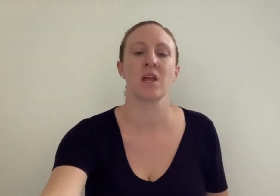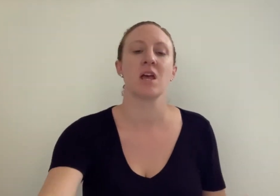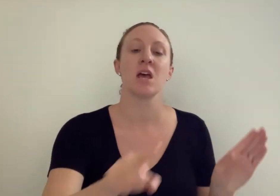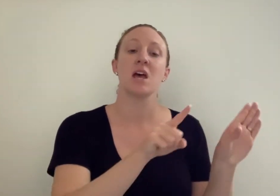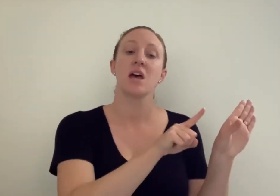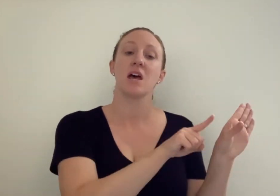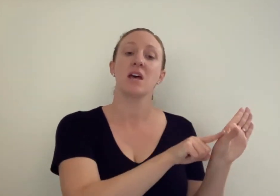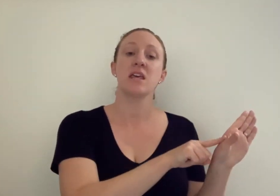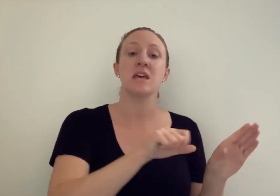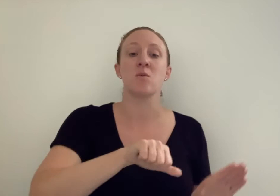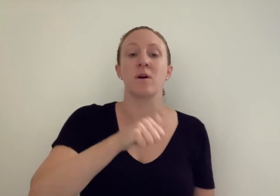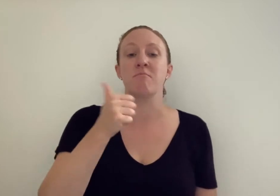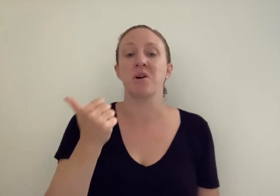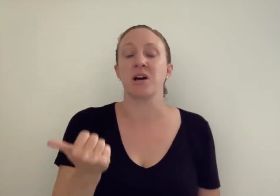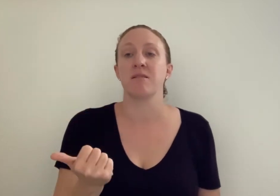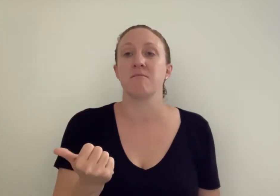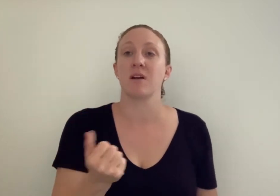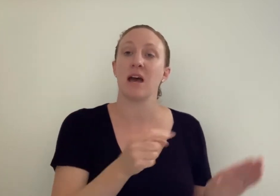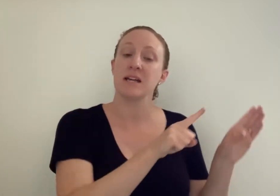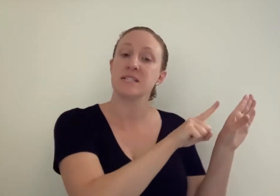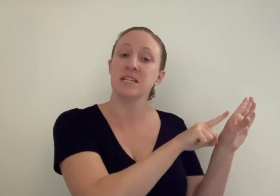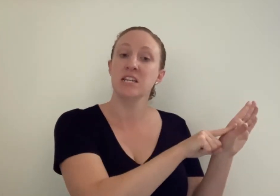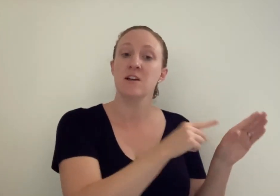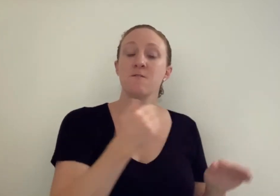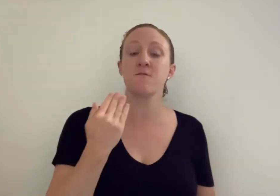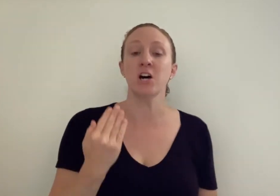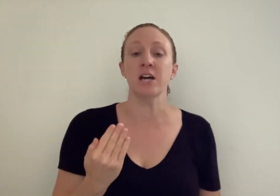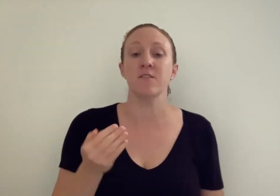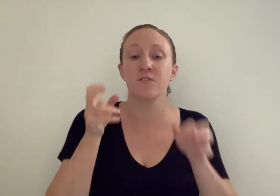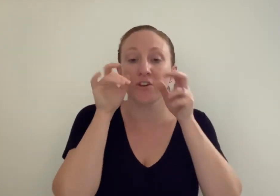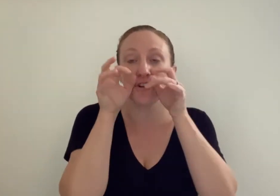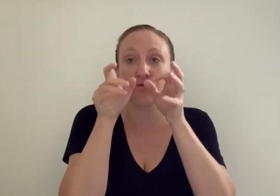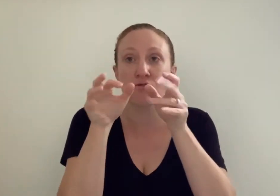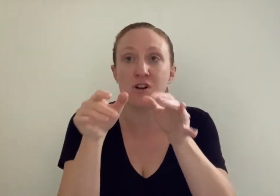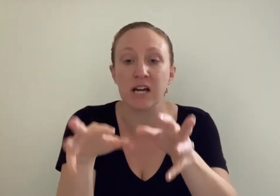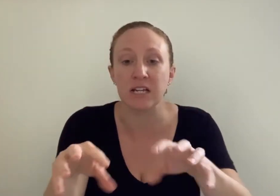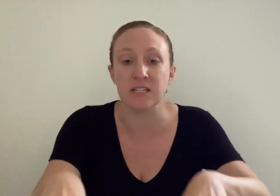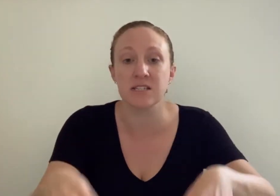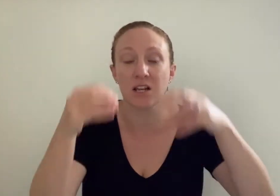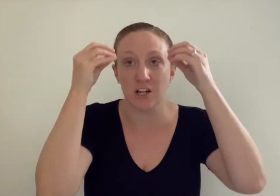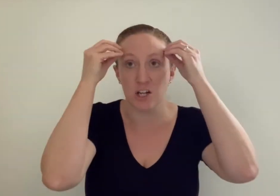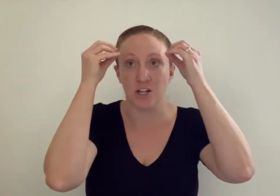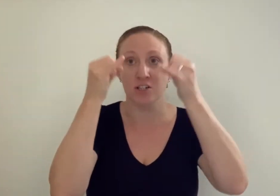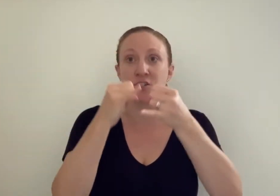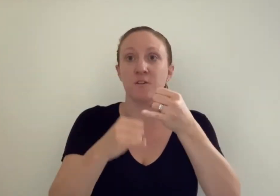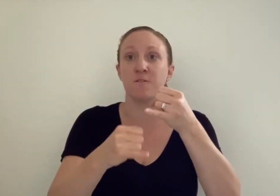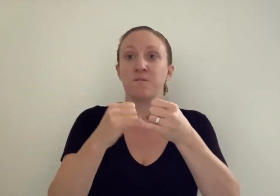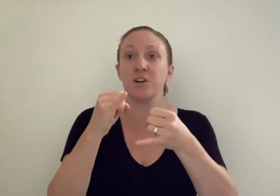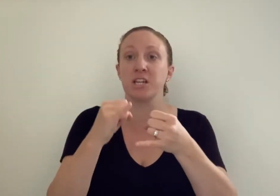A year went by. And in year five, the dragons learned to fight.